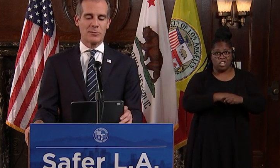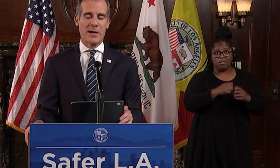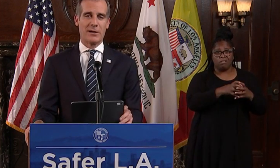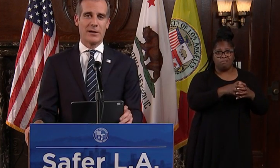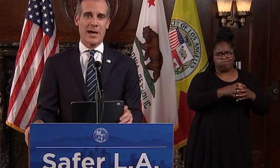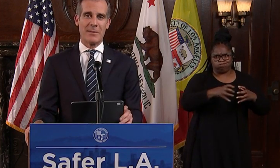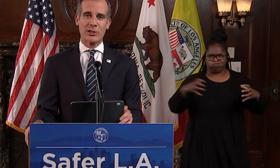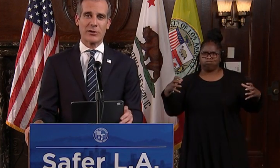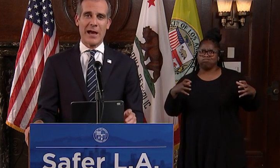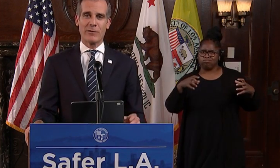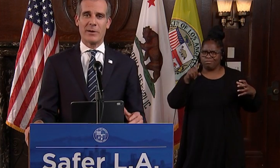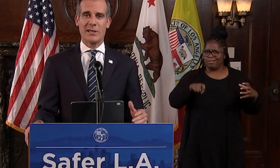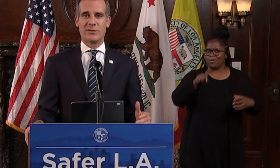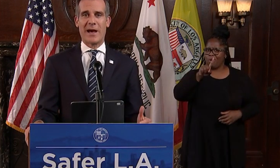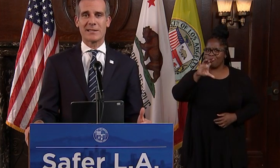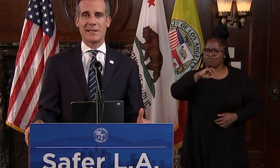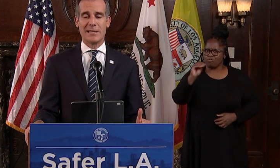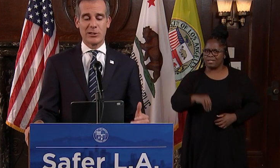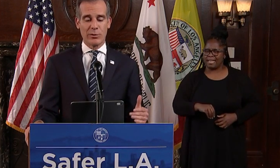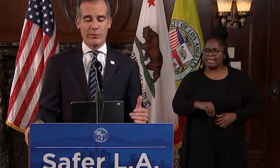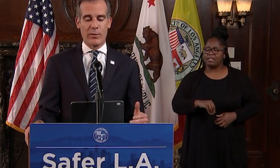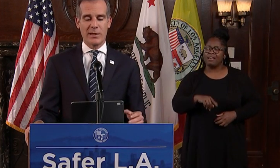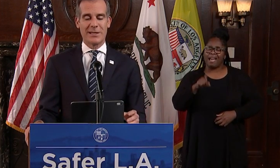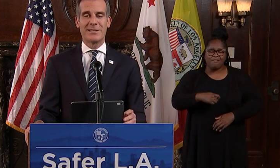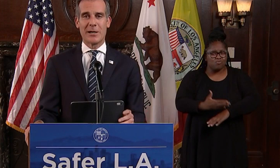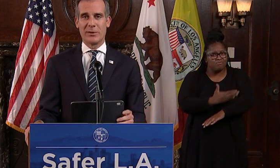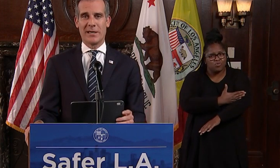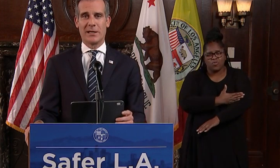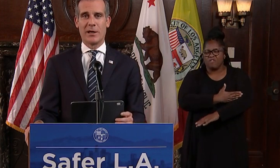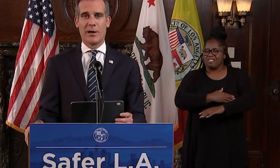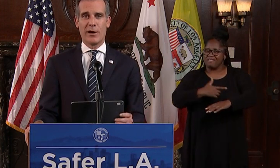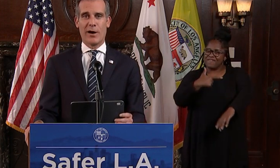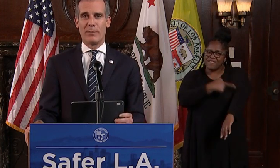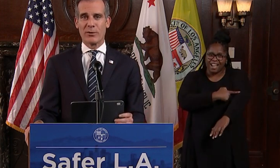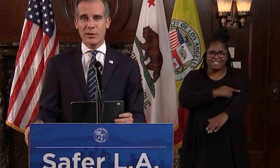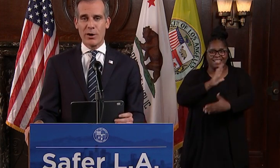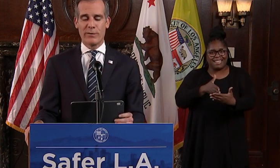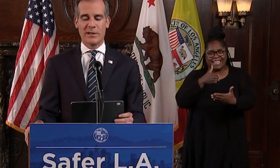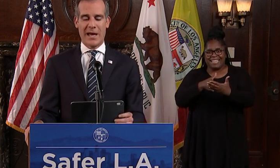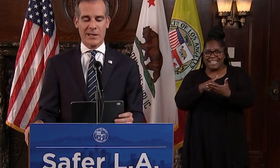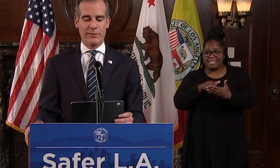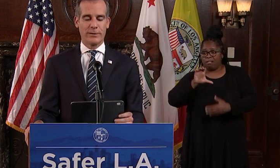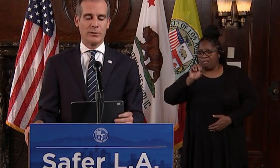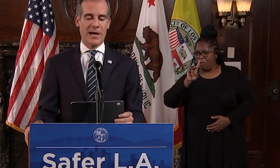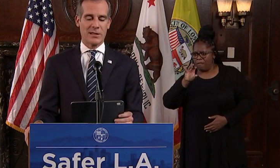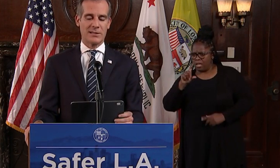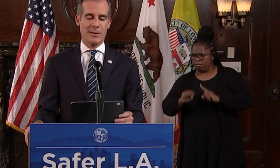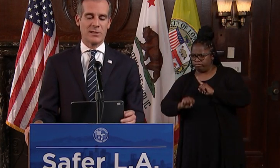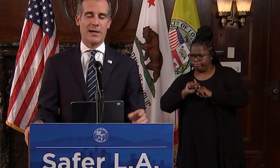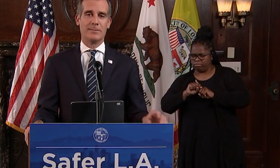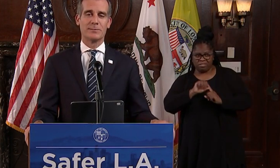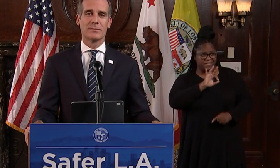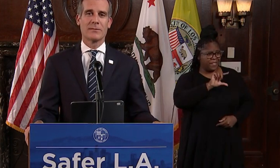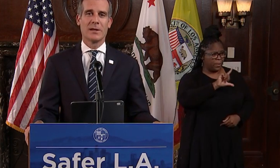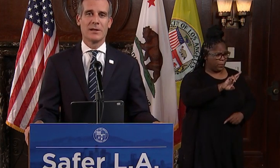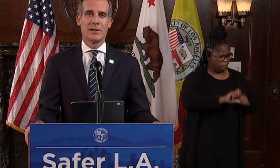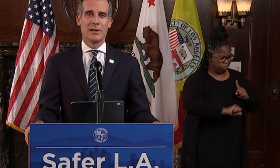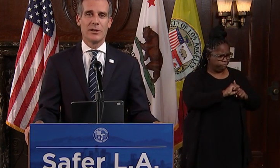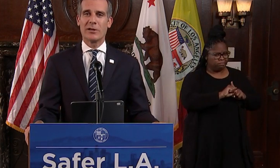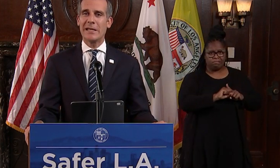be do much better and make sure everybody is vaccinated to avoid the double hit of both COVID and the flu at the same time.